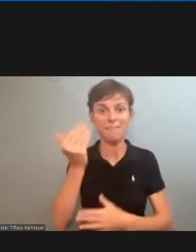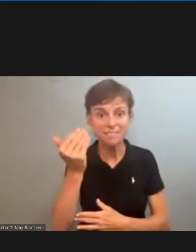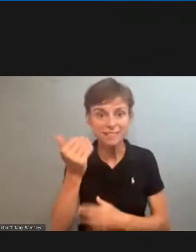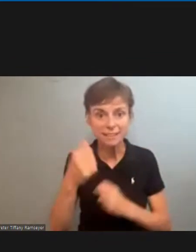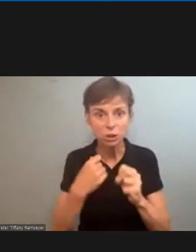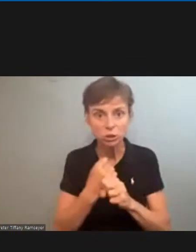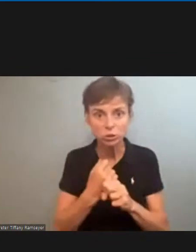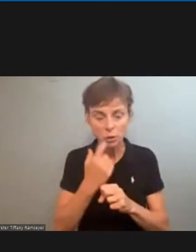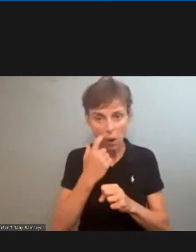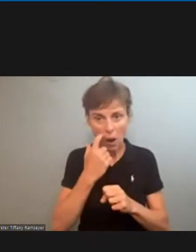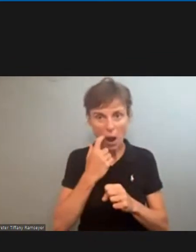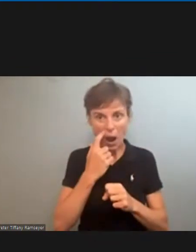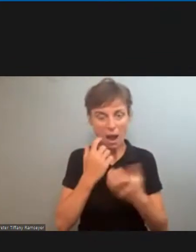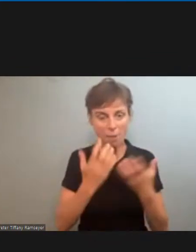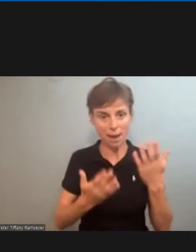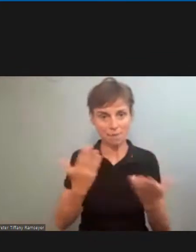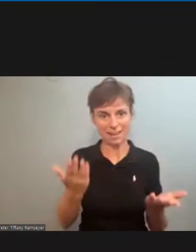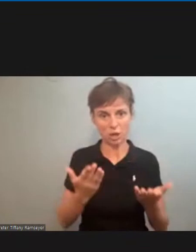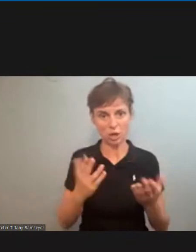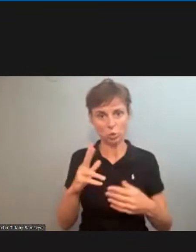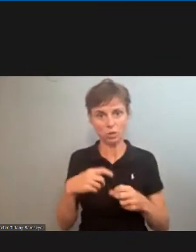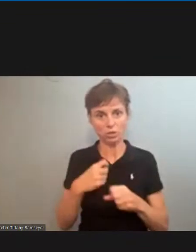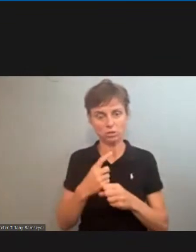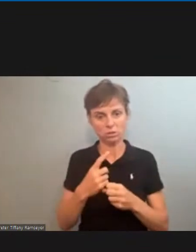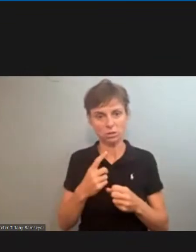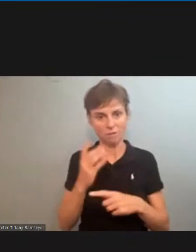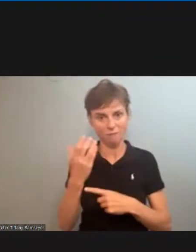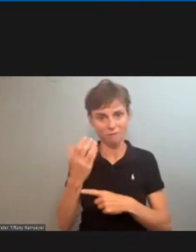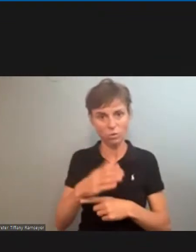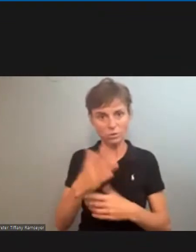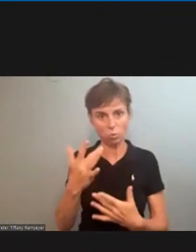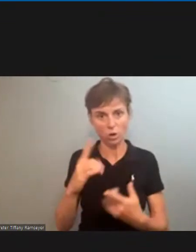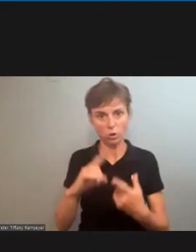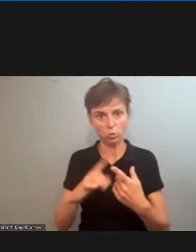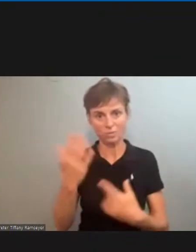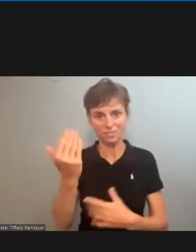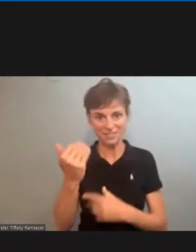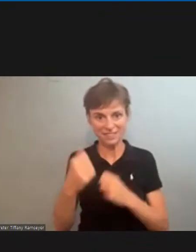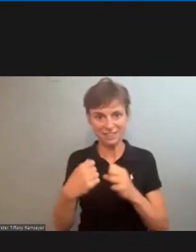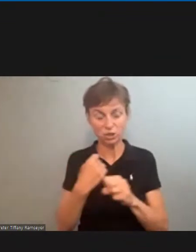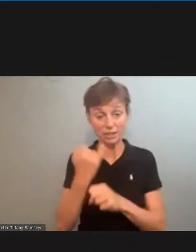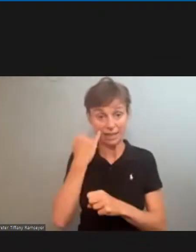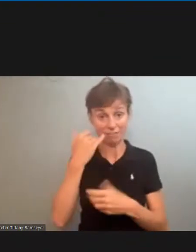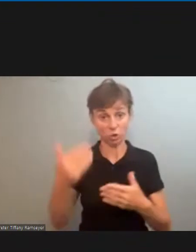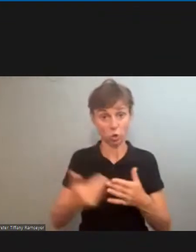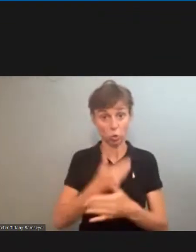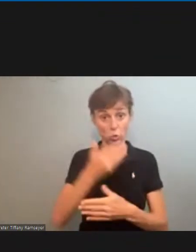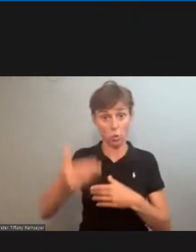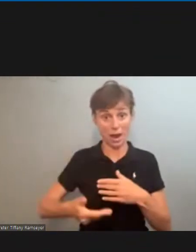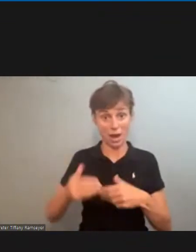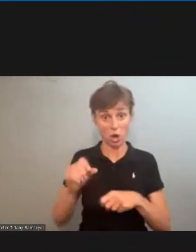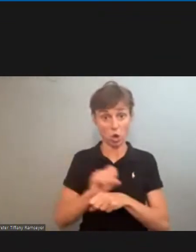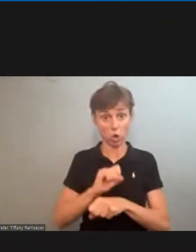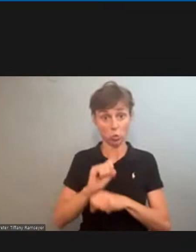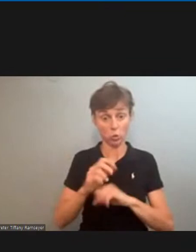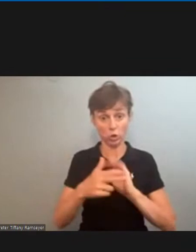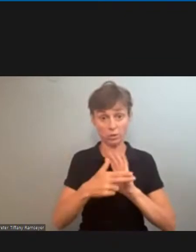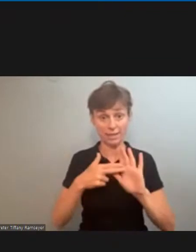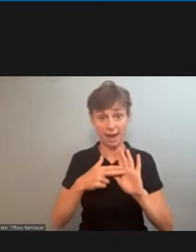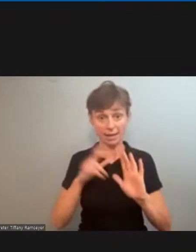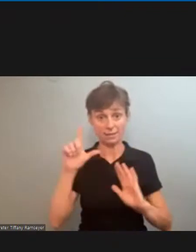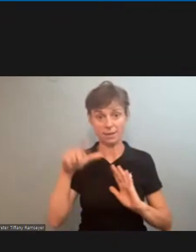the six maybe they were here three years wanted them to have to wait 15 and for any new hire in the career status later no